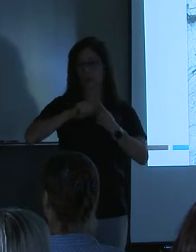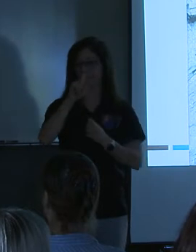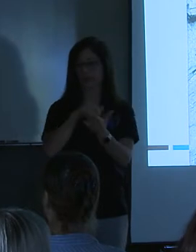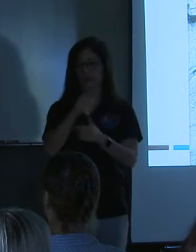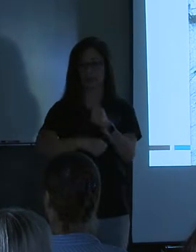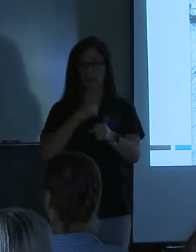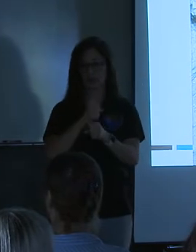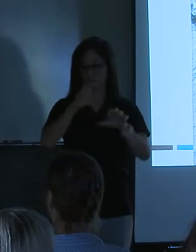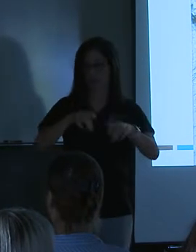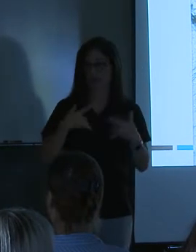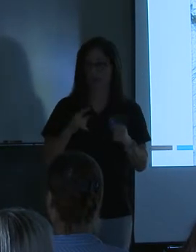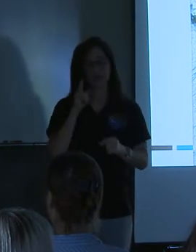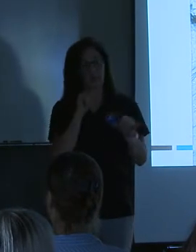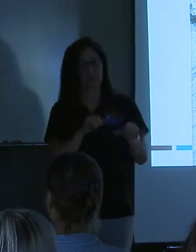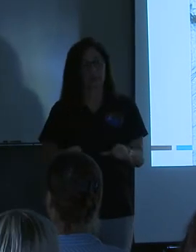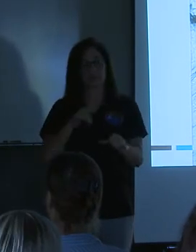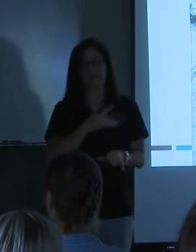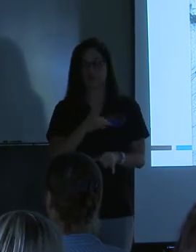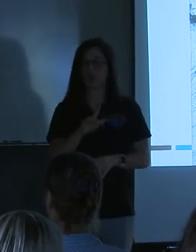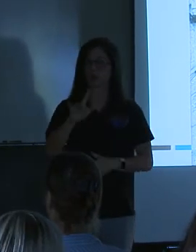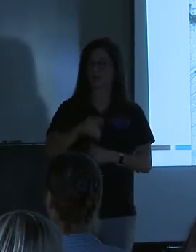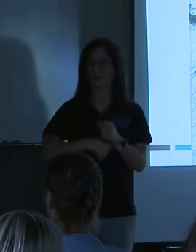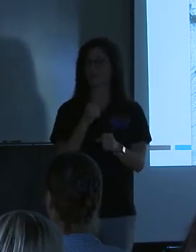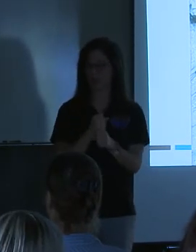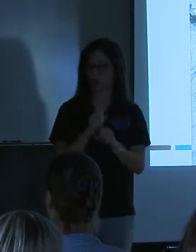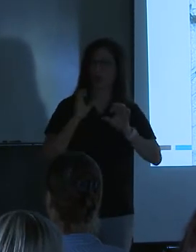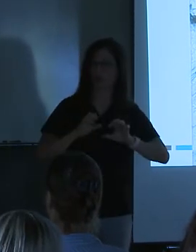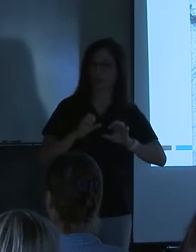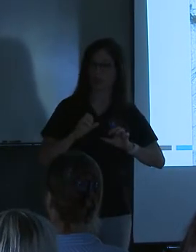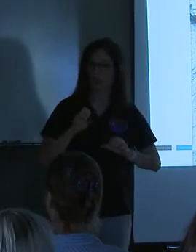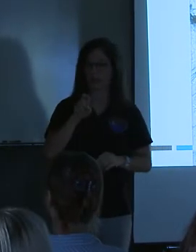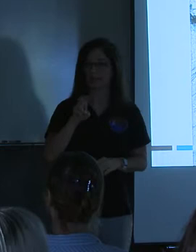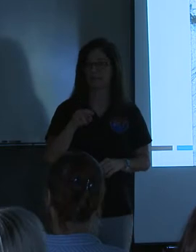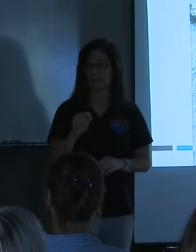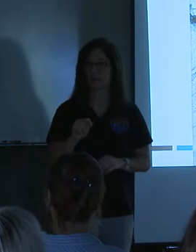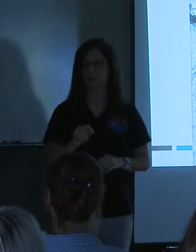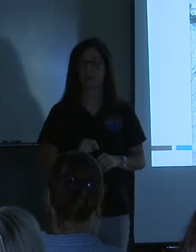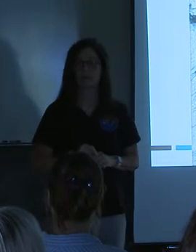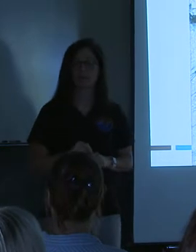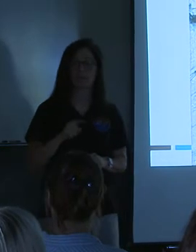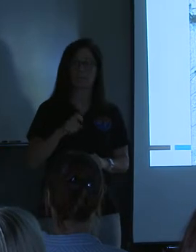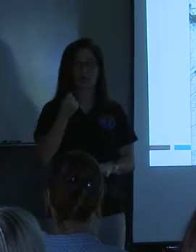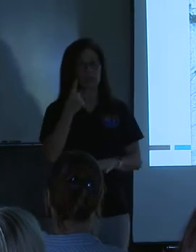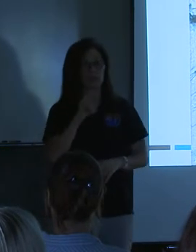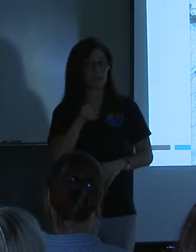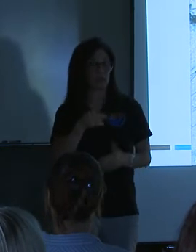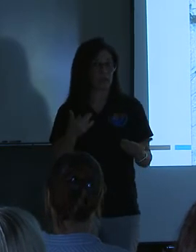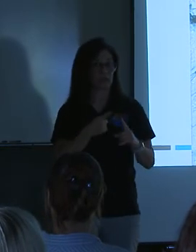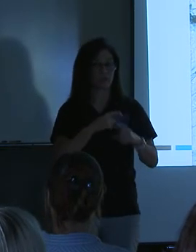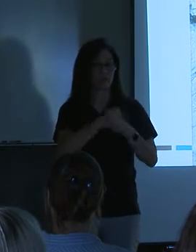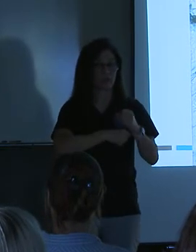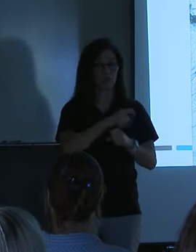The standard is, I think, a 25-year rain event. And so, I think you have to understand, if you were here from